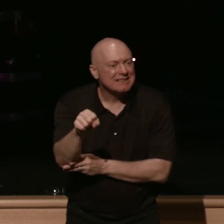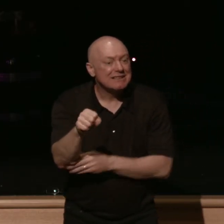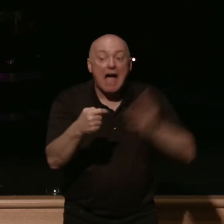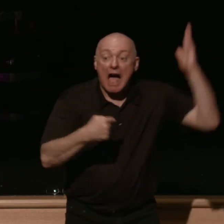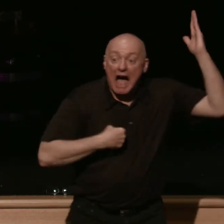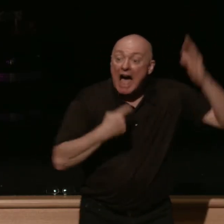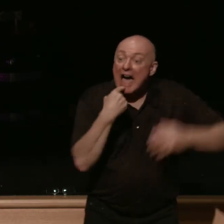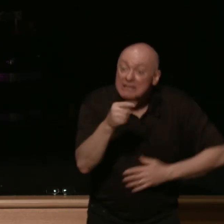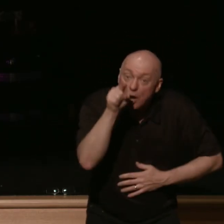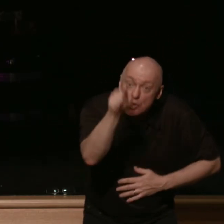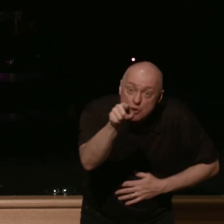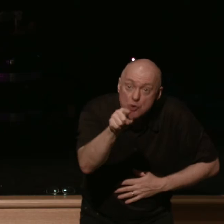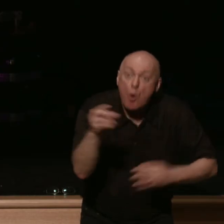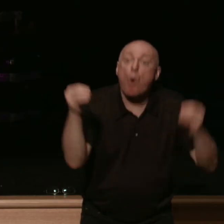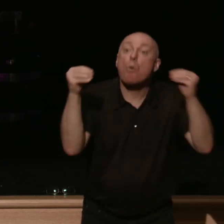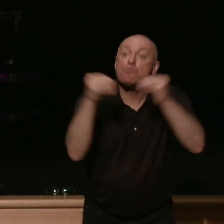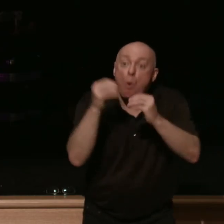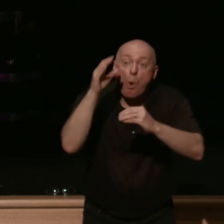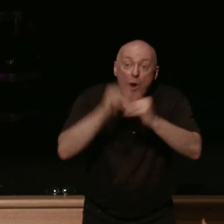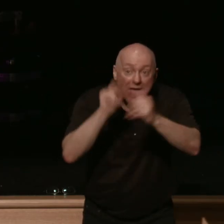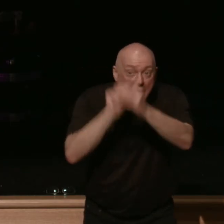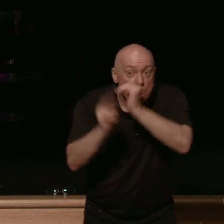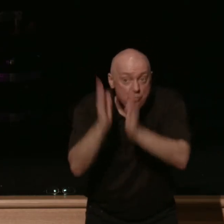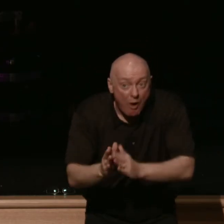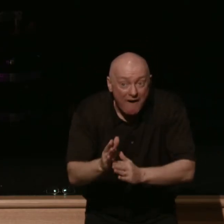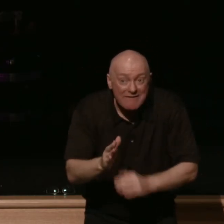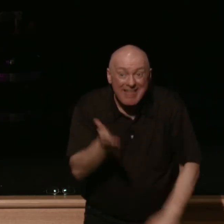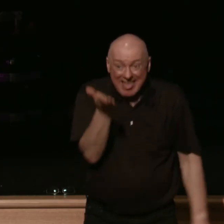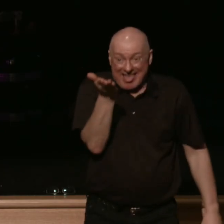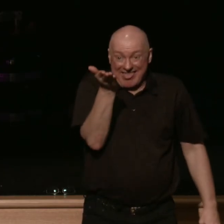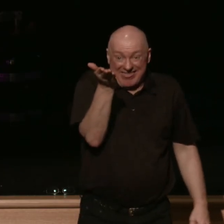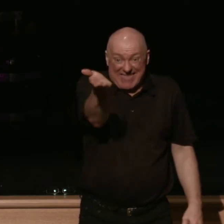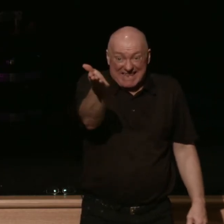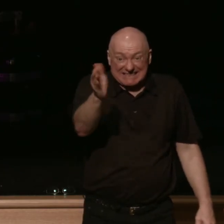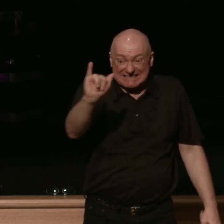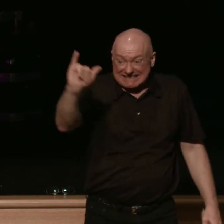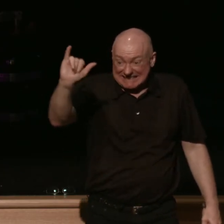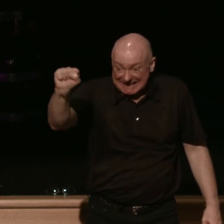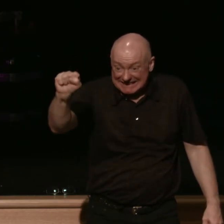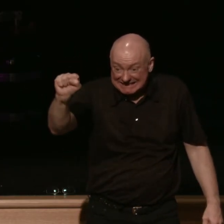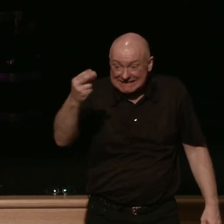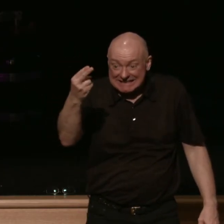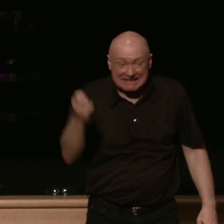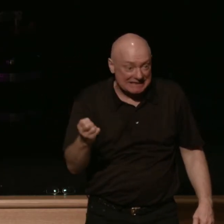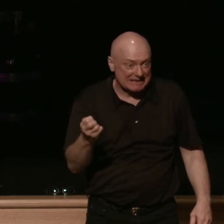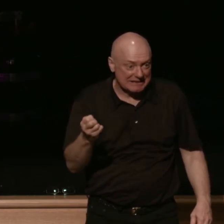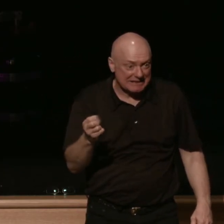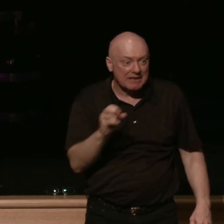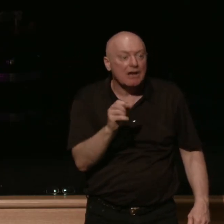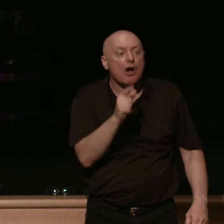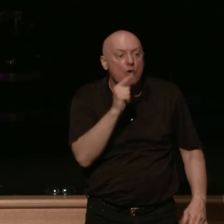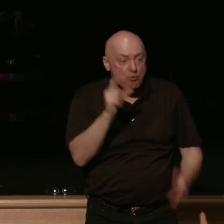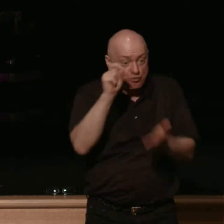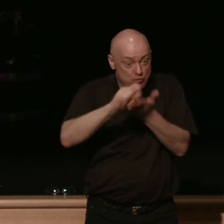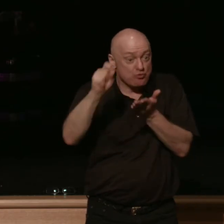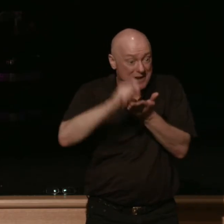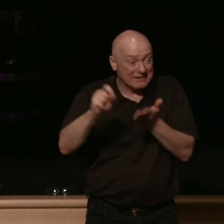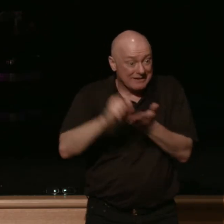and more than a prophet this is he of whom it is written behold